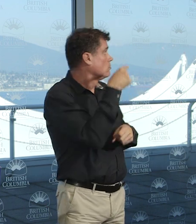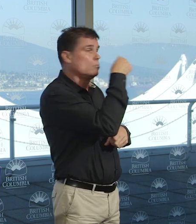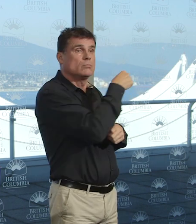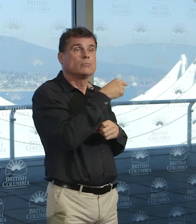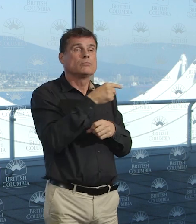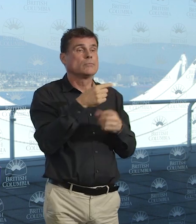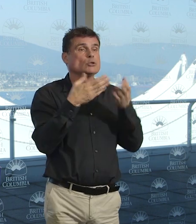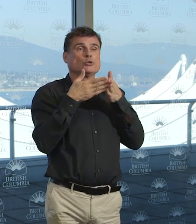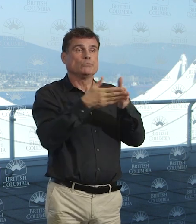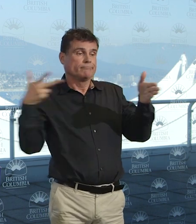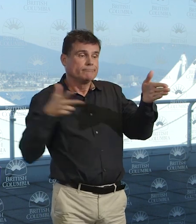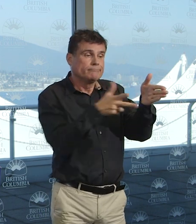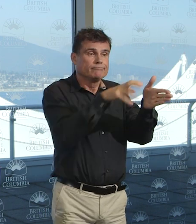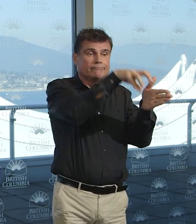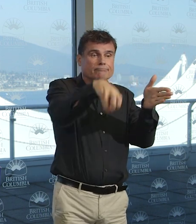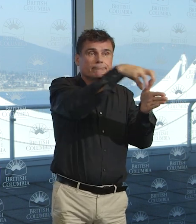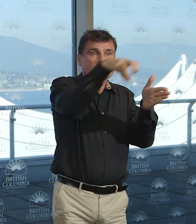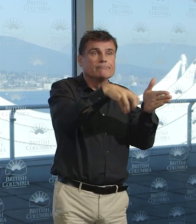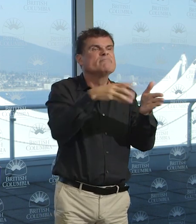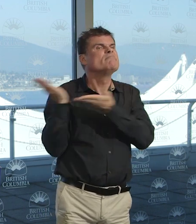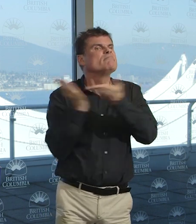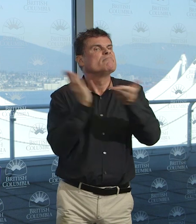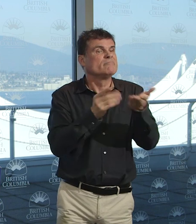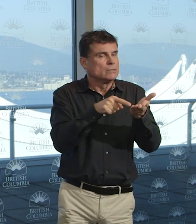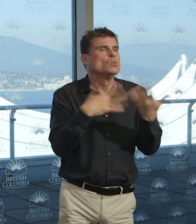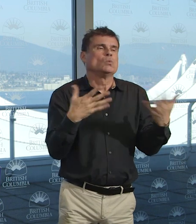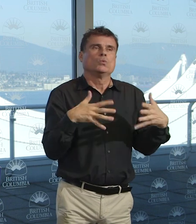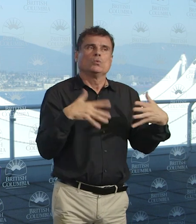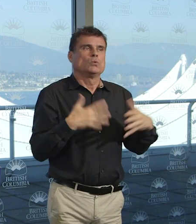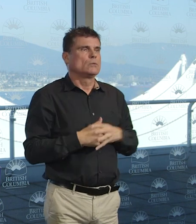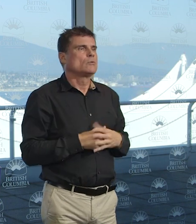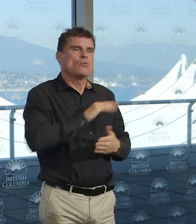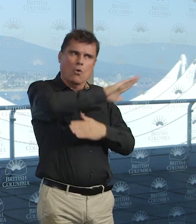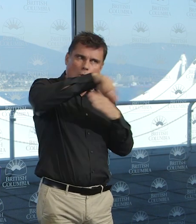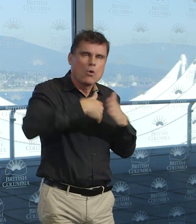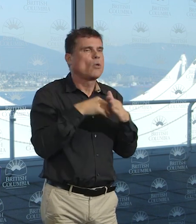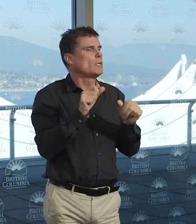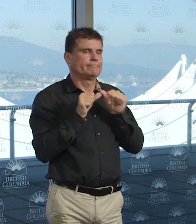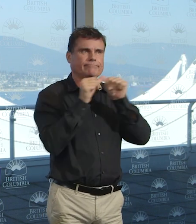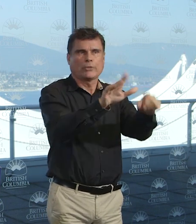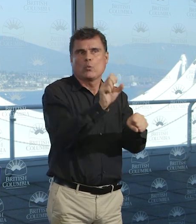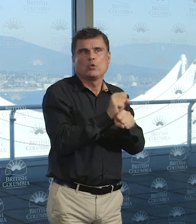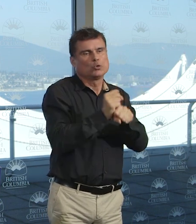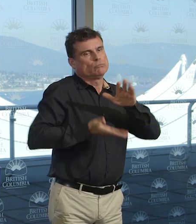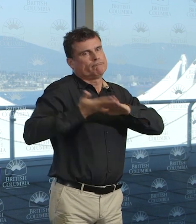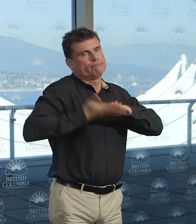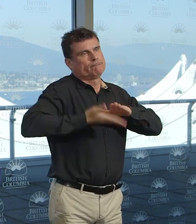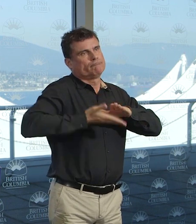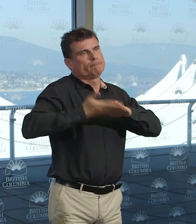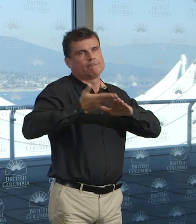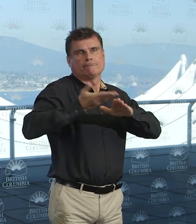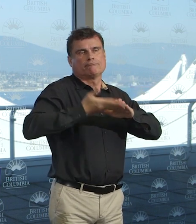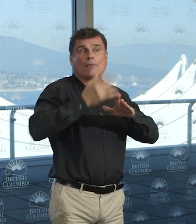your work, too. It must continue under safe conditions. And we're taking additional steps to clarify the conditions under which important work can